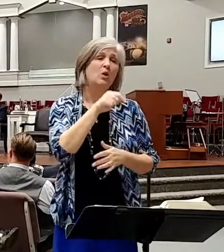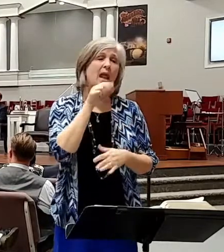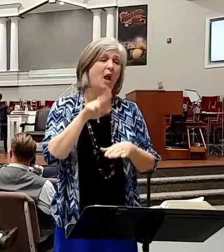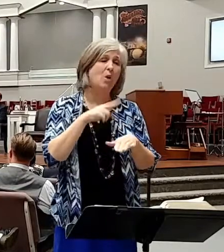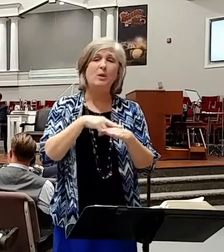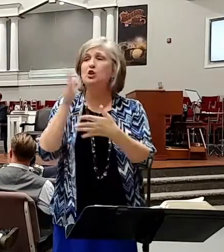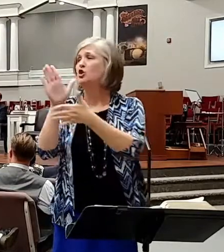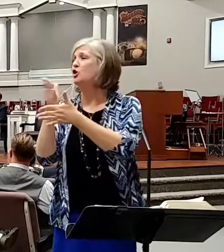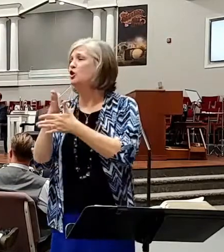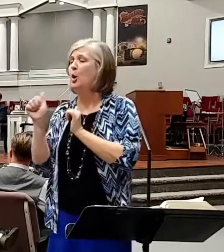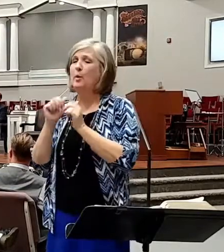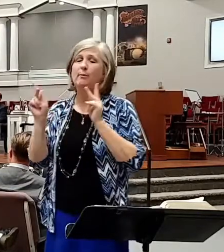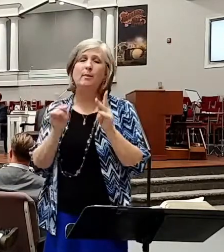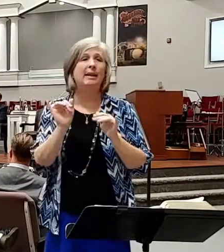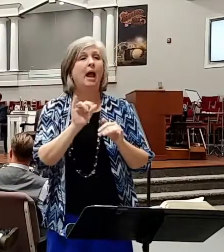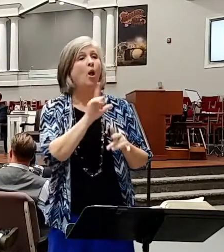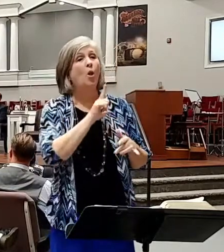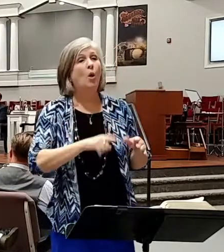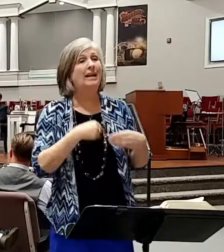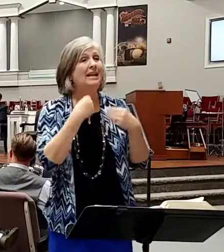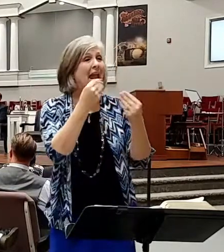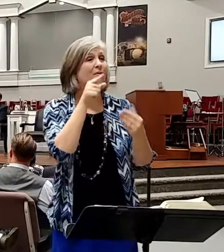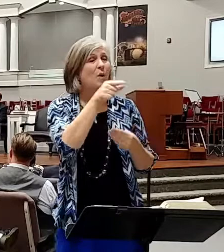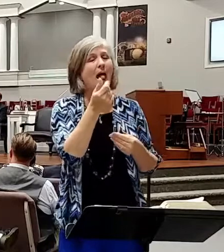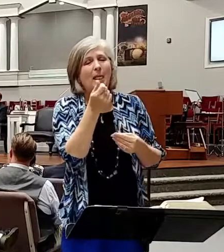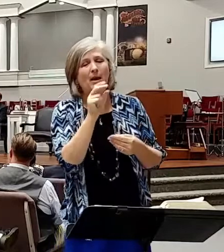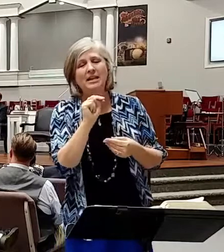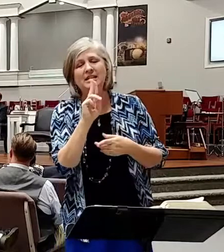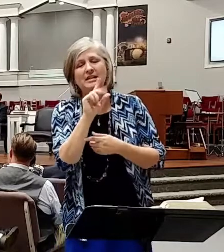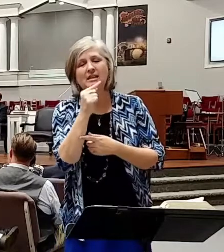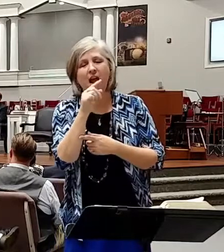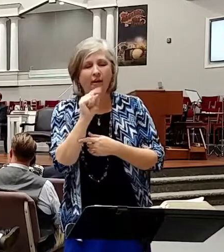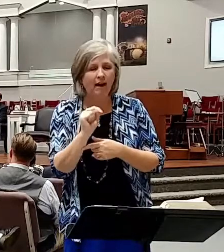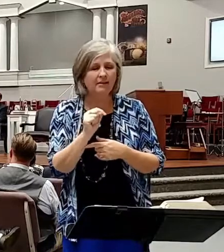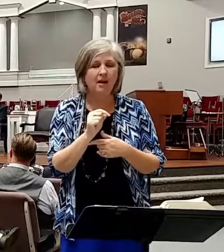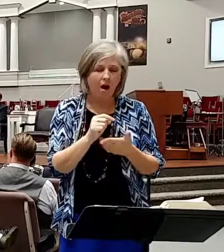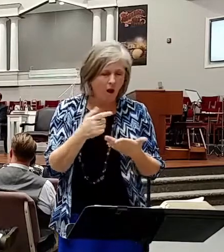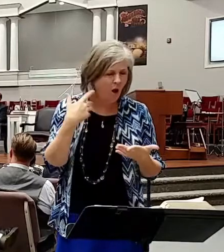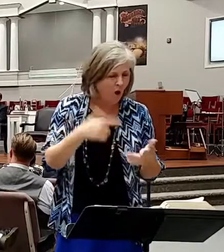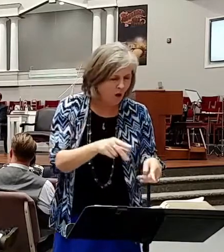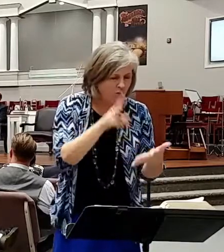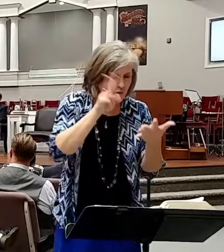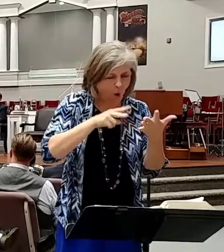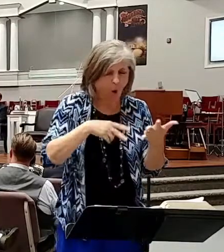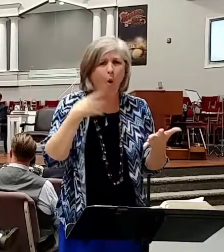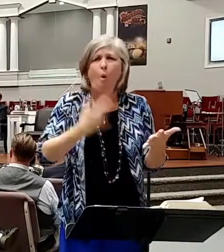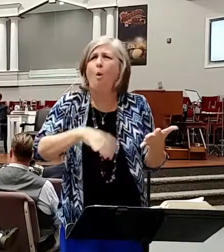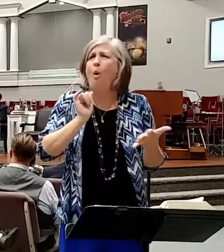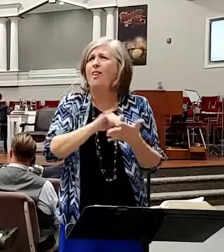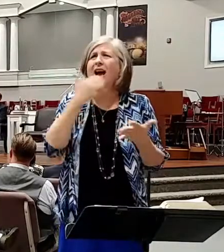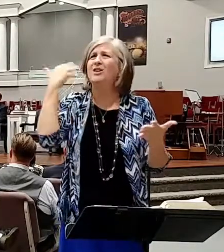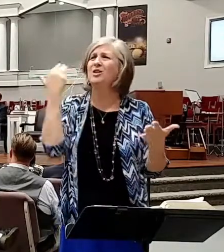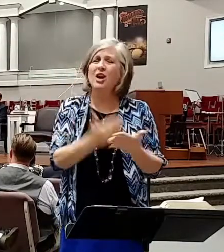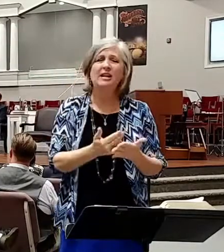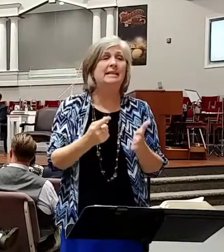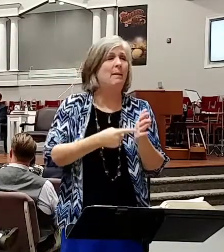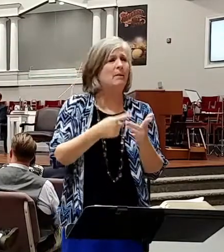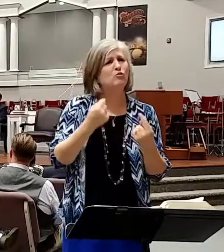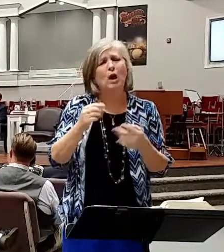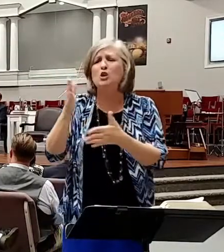everybody. It's just like the Lord gave you a little nugget there that you can just say, man, that's good. And sometimes you try and share it with somebody and they look at you